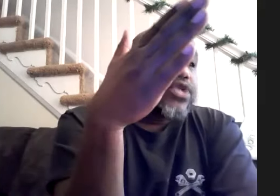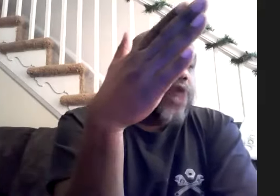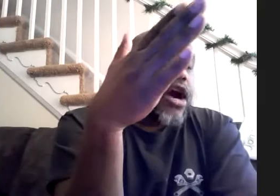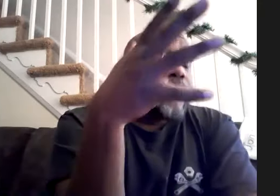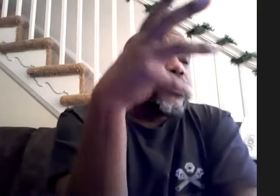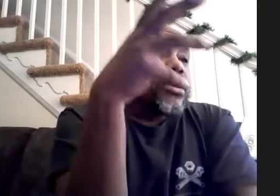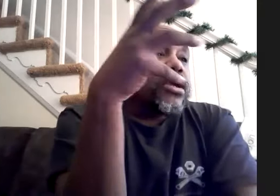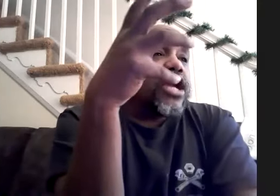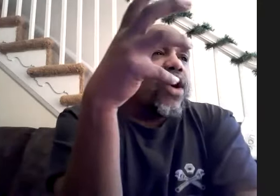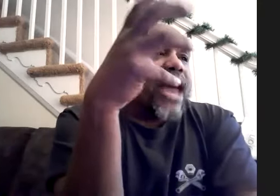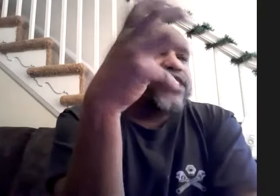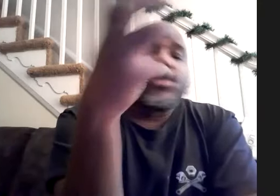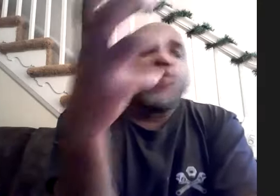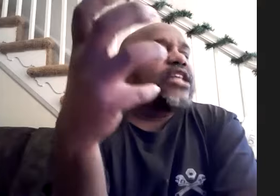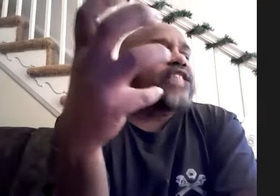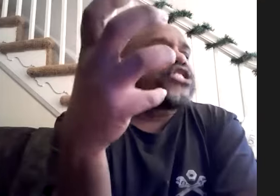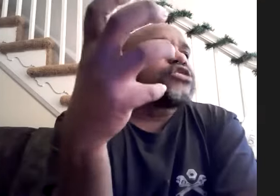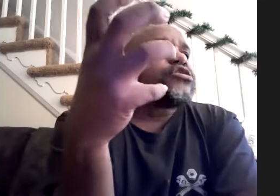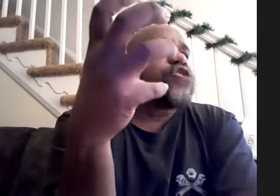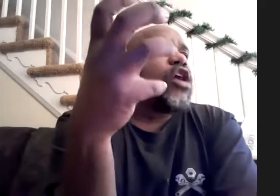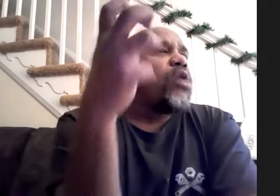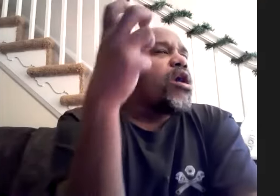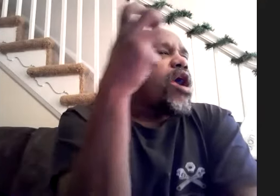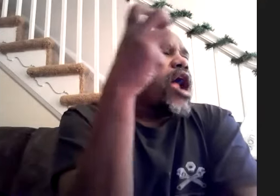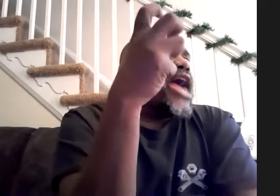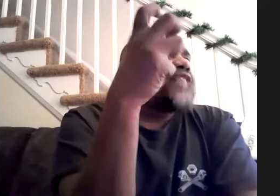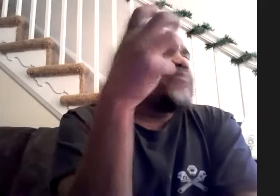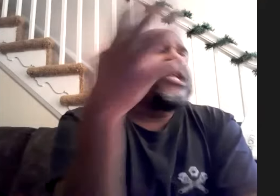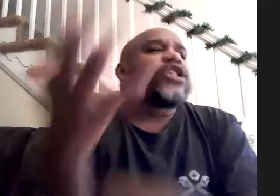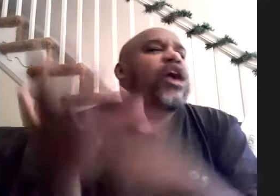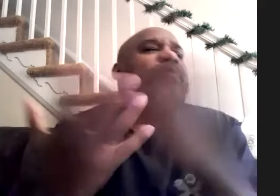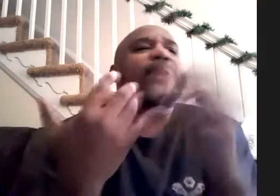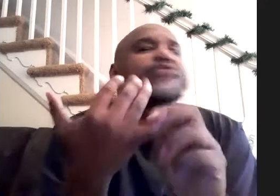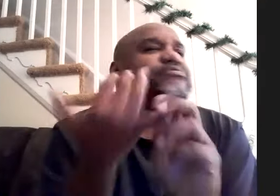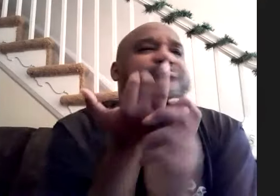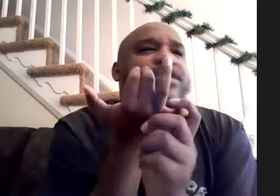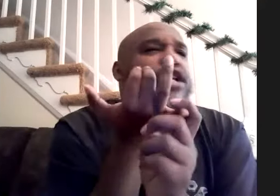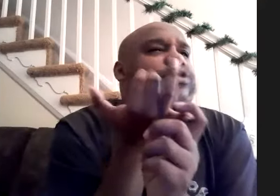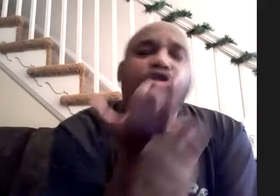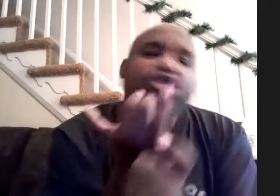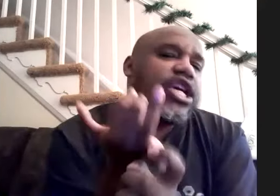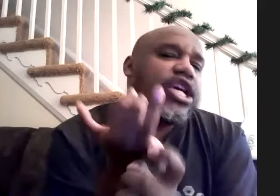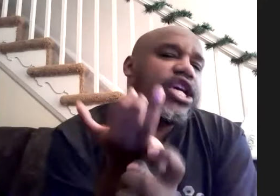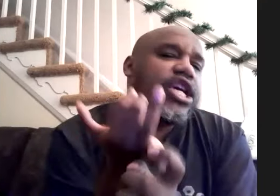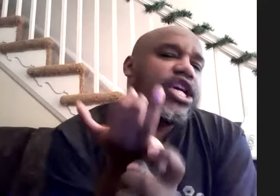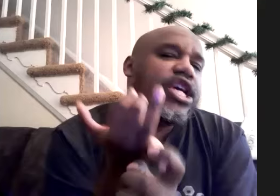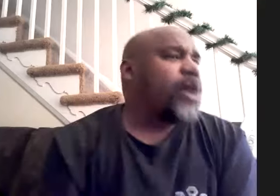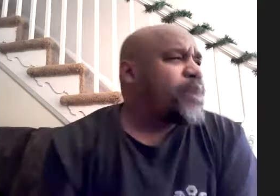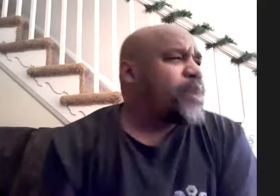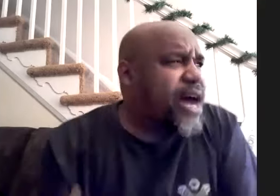where you know i still paid attention so and i mean he taught me about you know diversity he taught me about